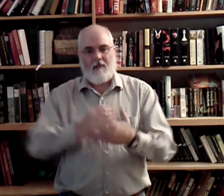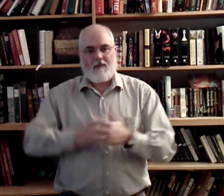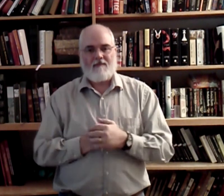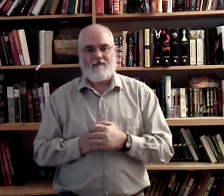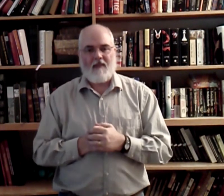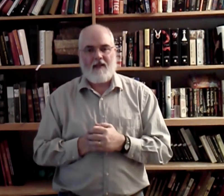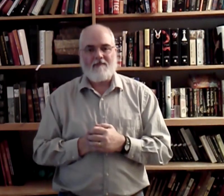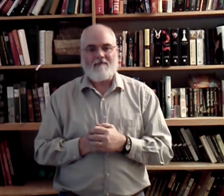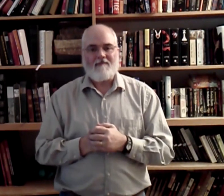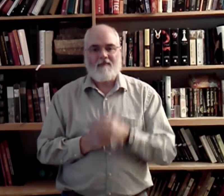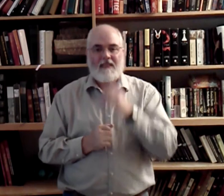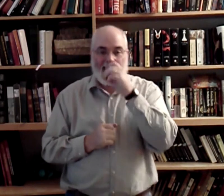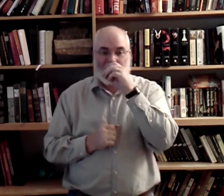Okay? Cease.